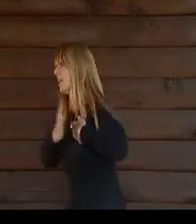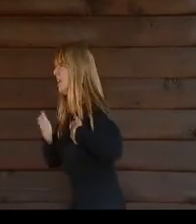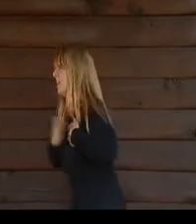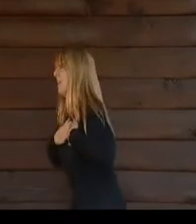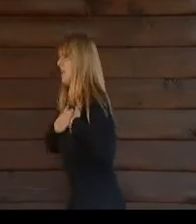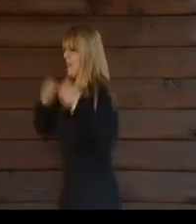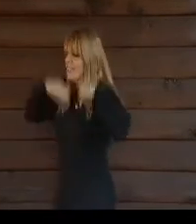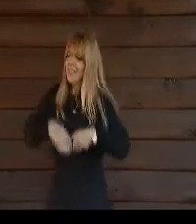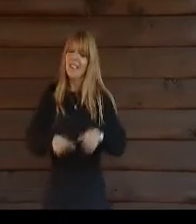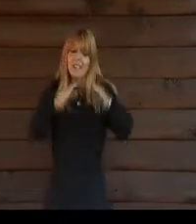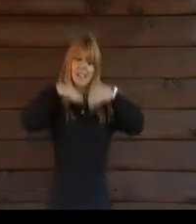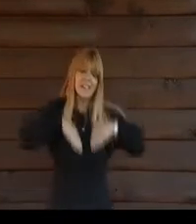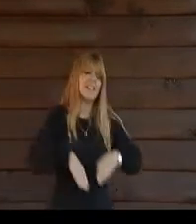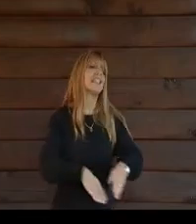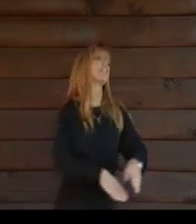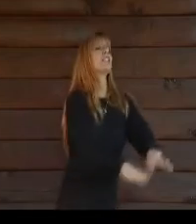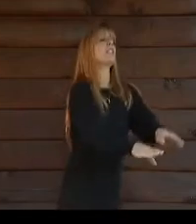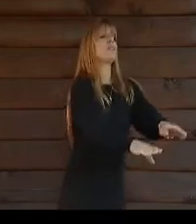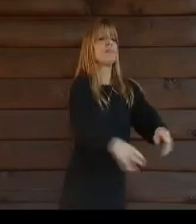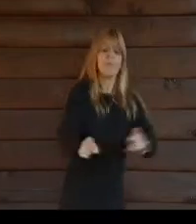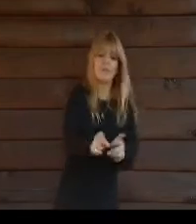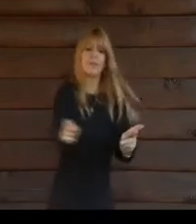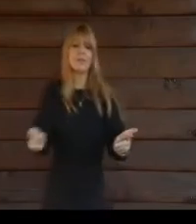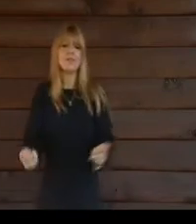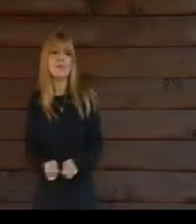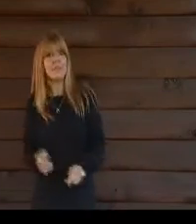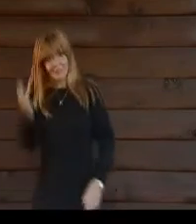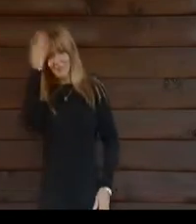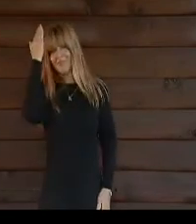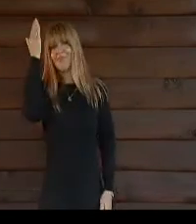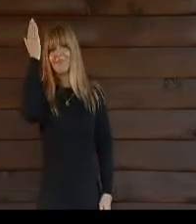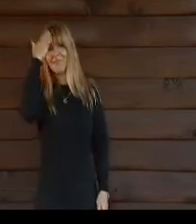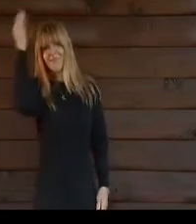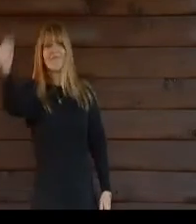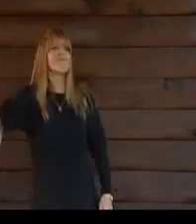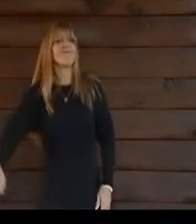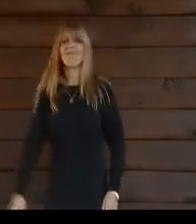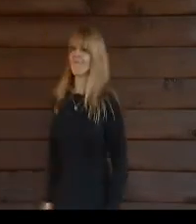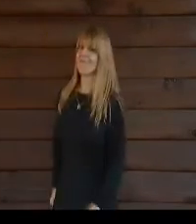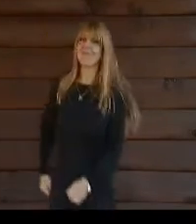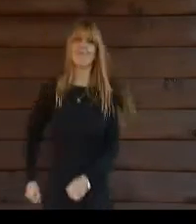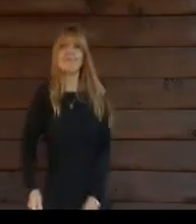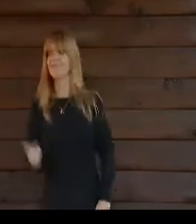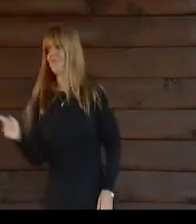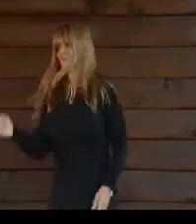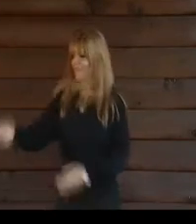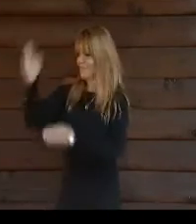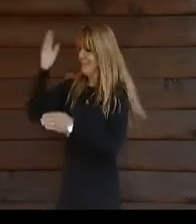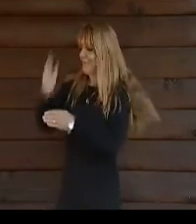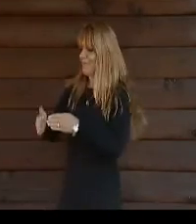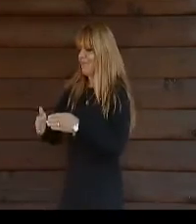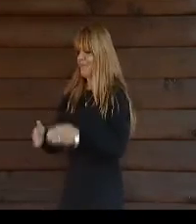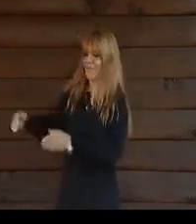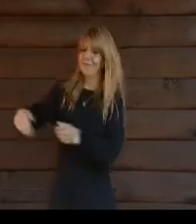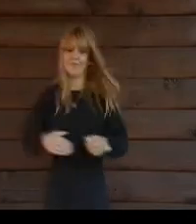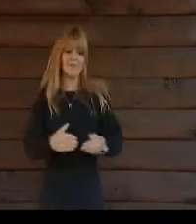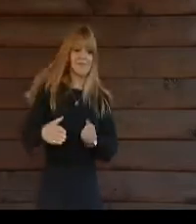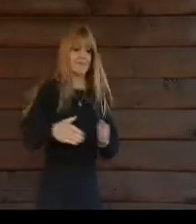Down the road the journey begins Down at the end of the